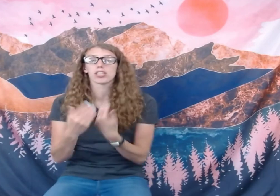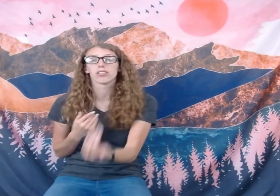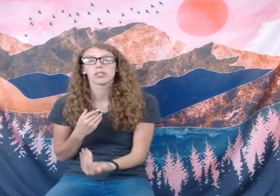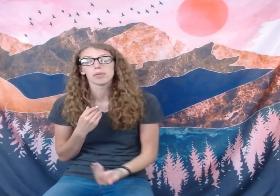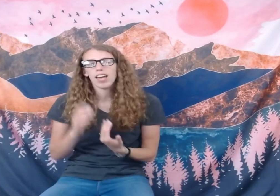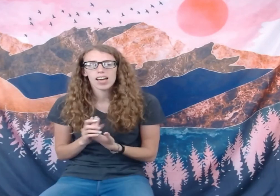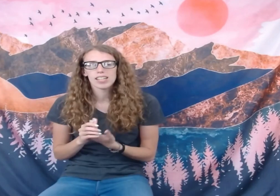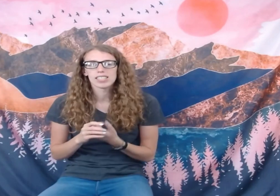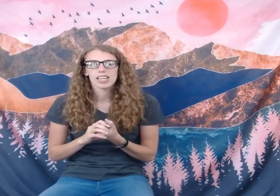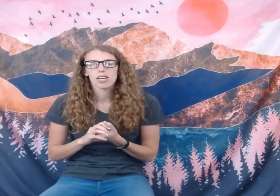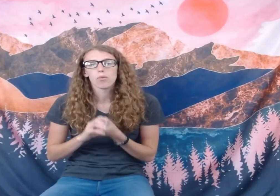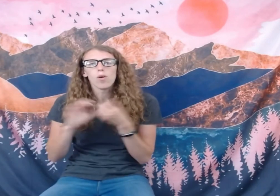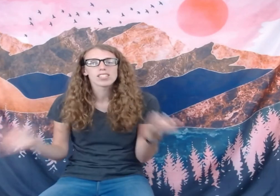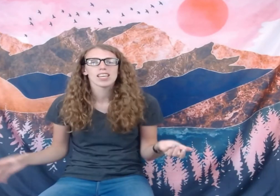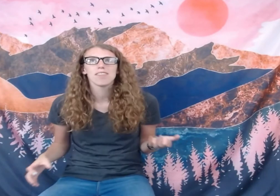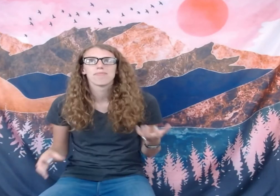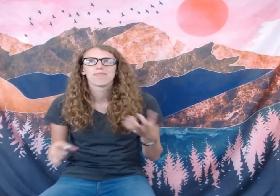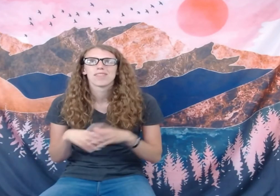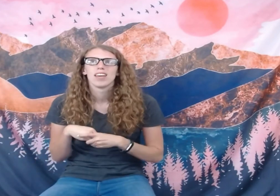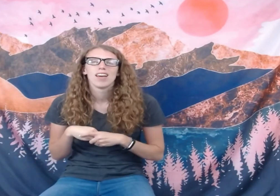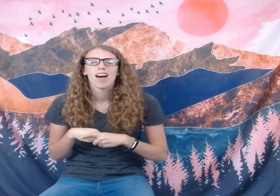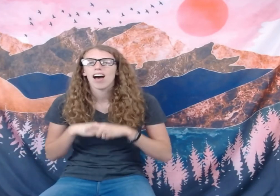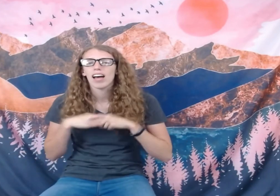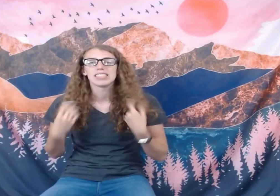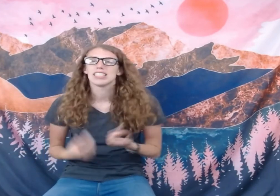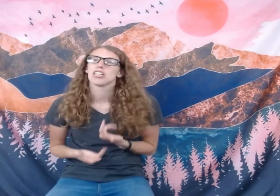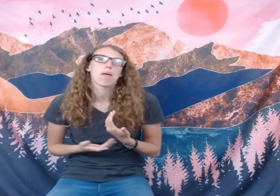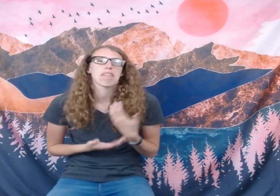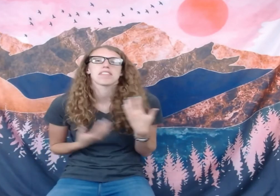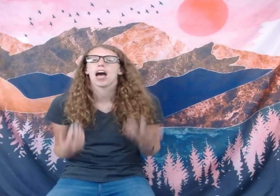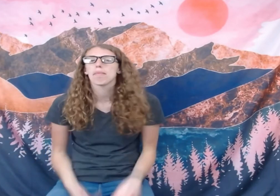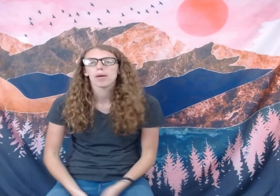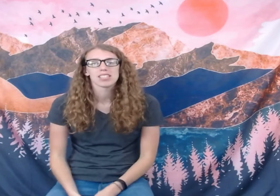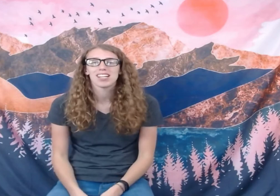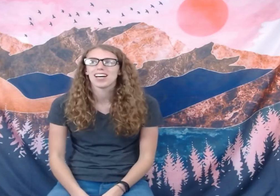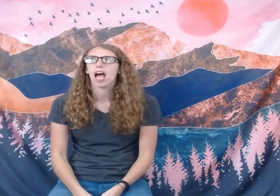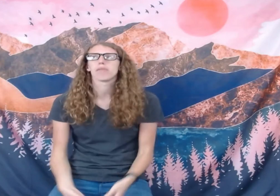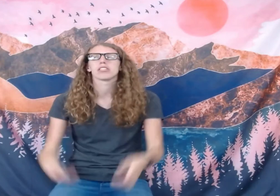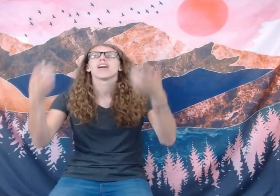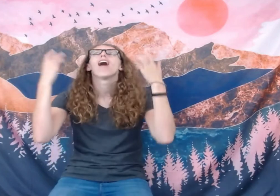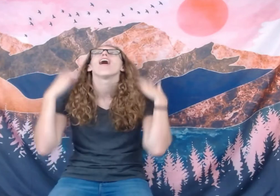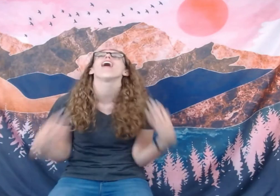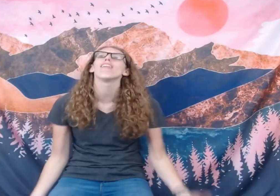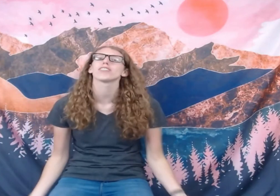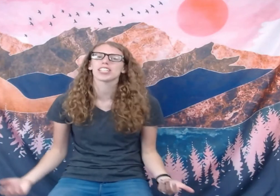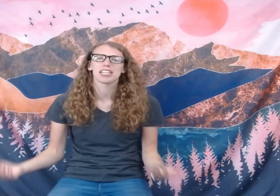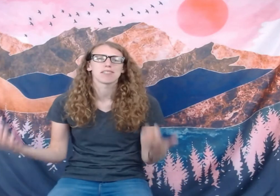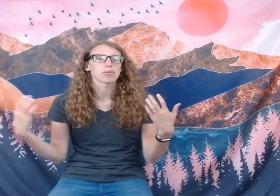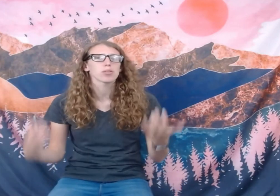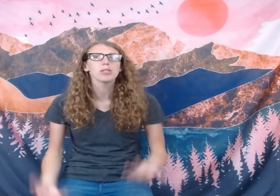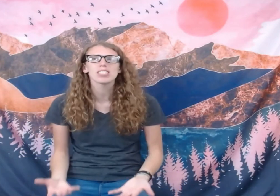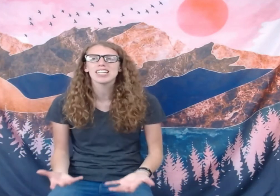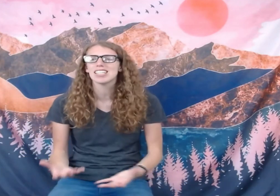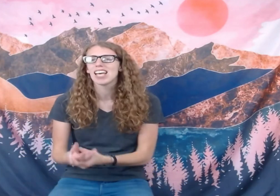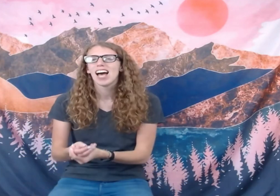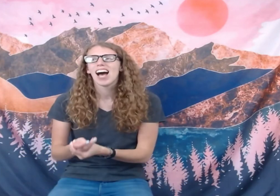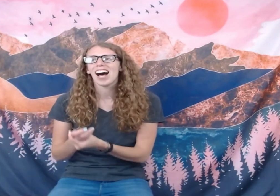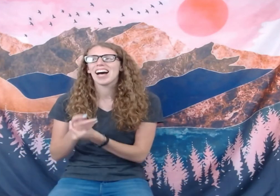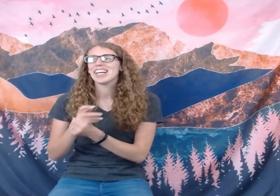with the group. And it wasn't ideal. By the time I was done, I was covered in bruises. I